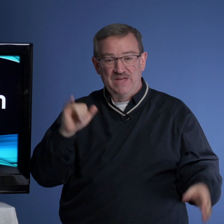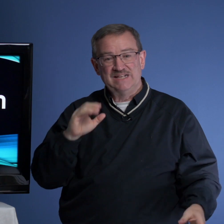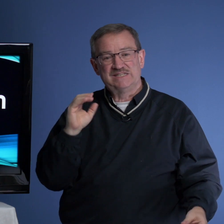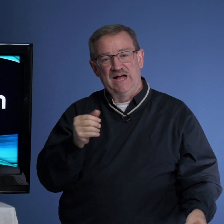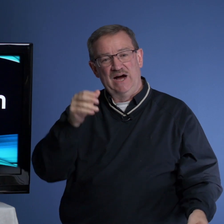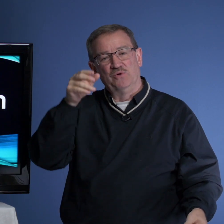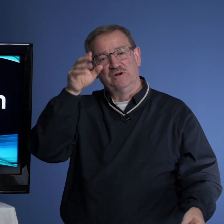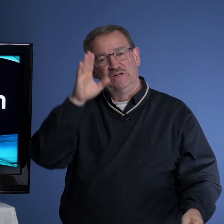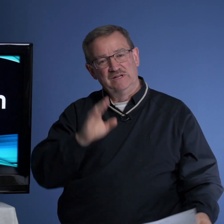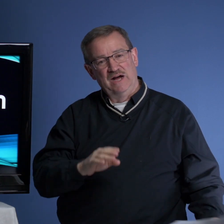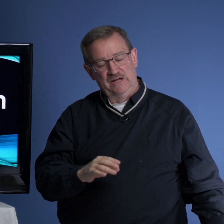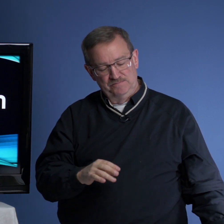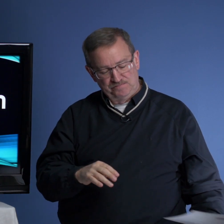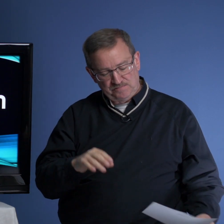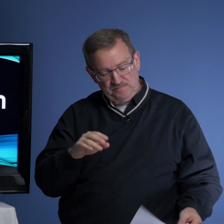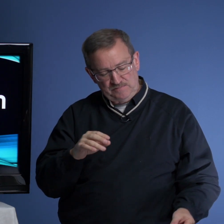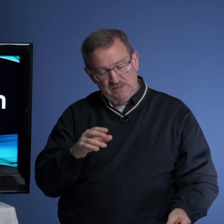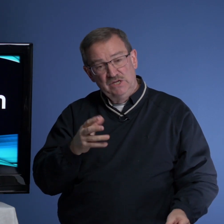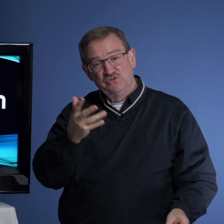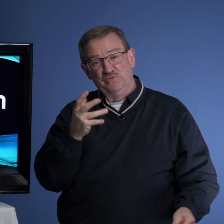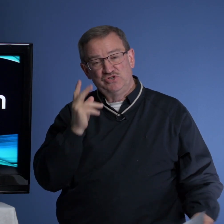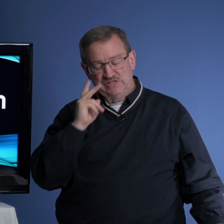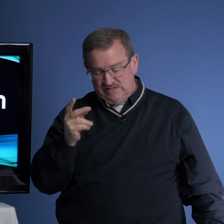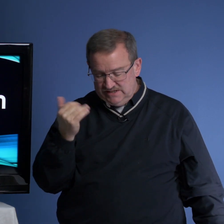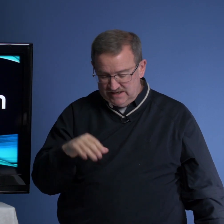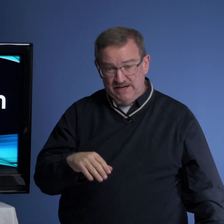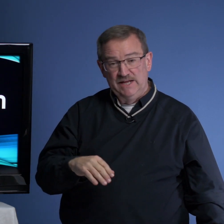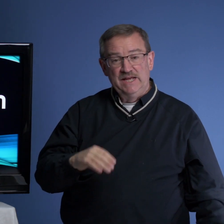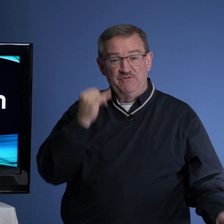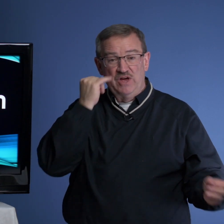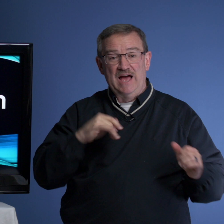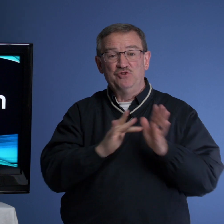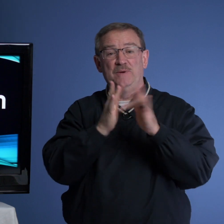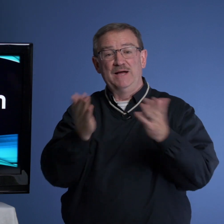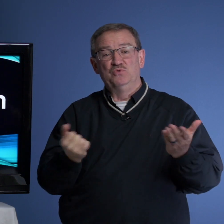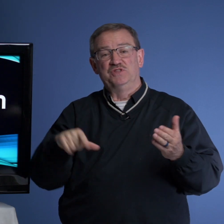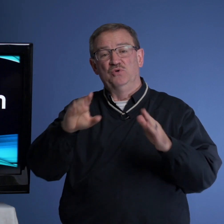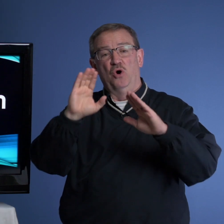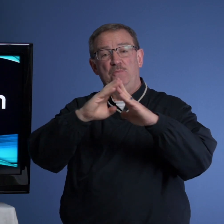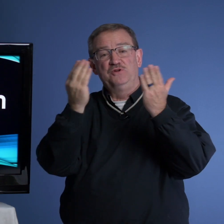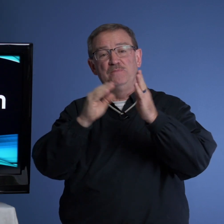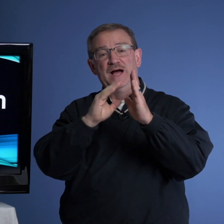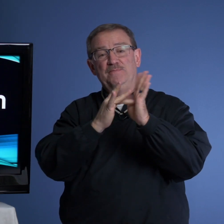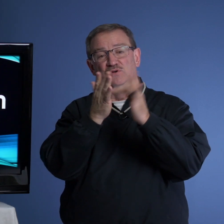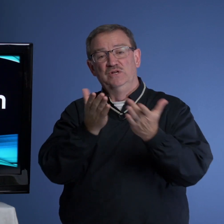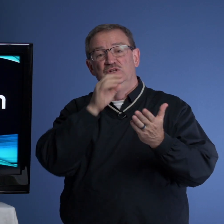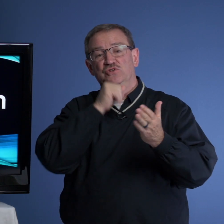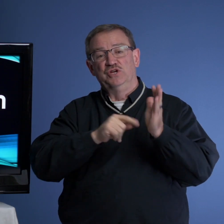That's our God. So I want you to see tonight. If you have your Bible with you, open your Bible to the